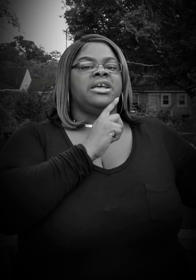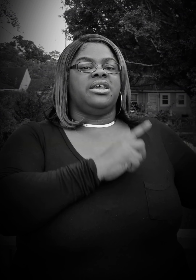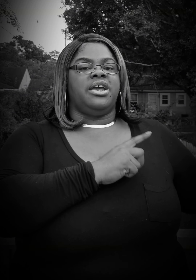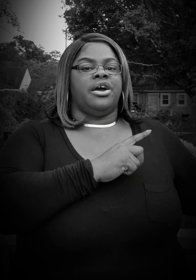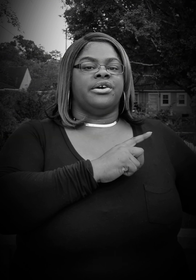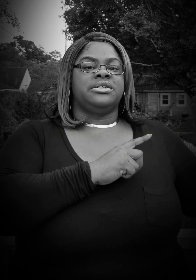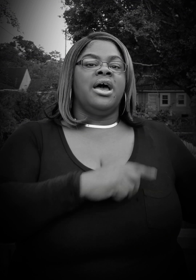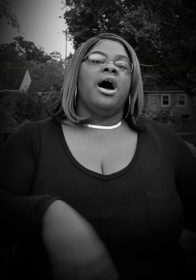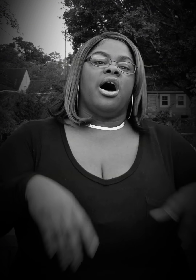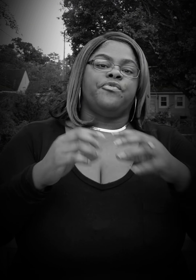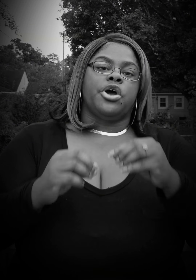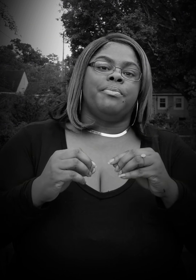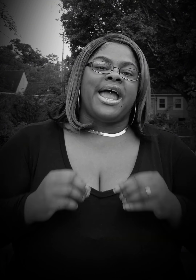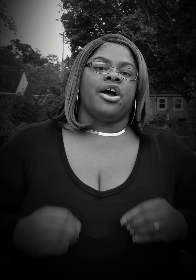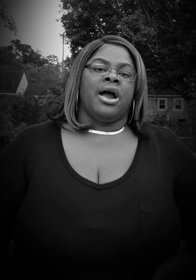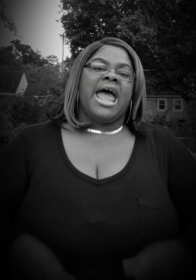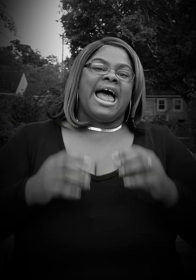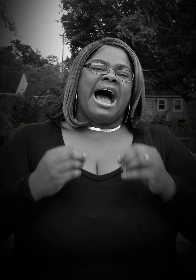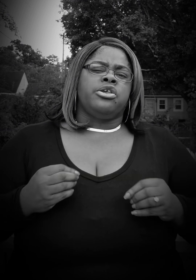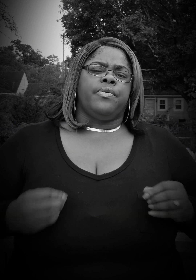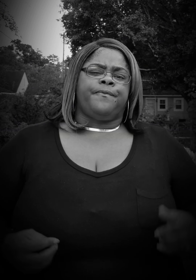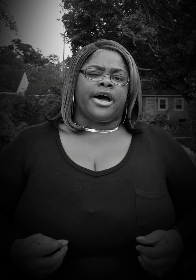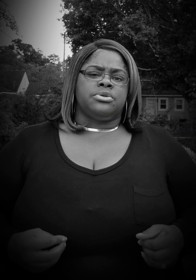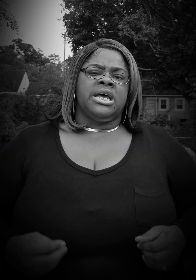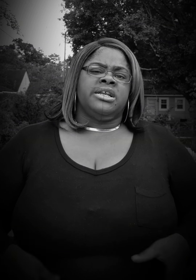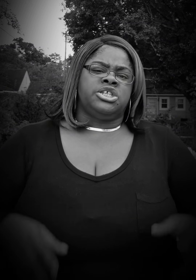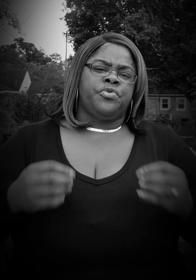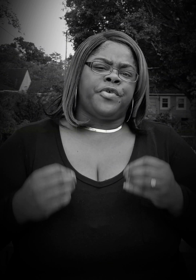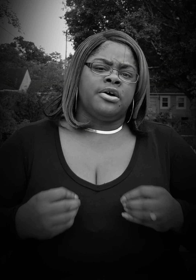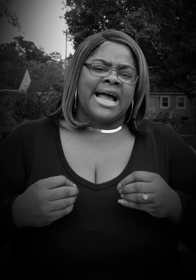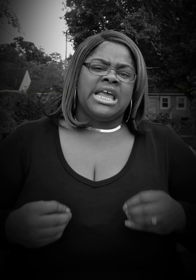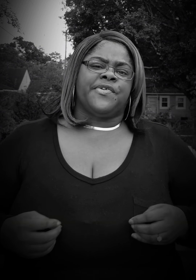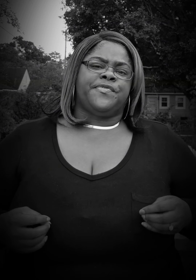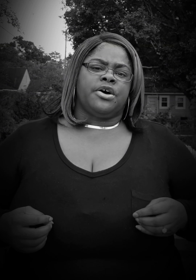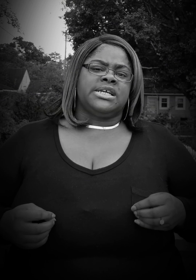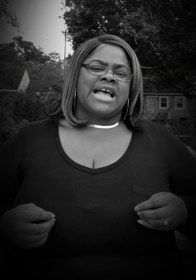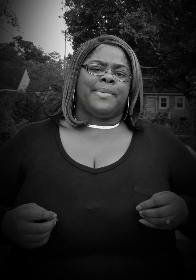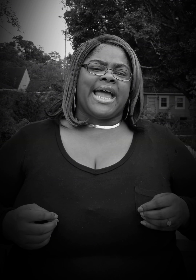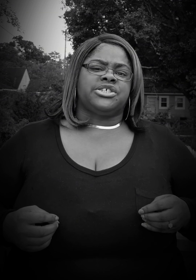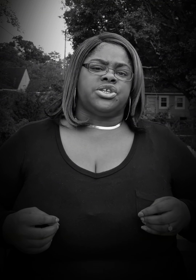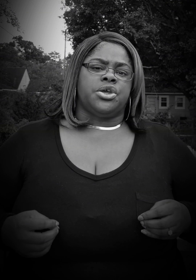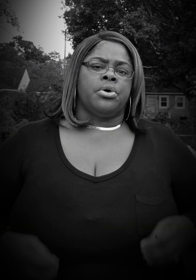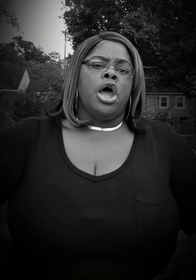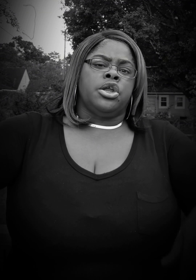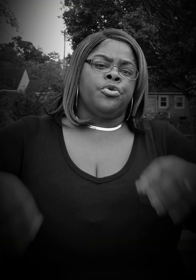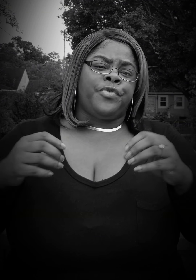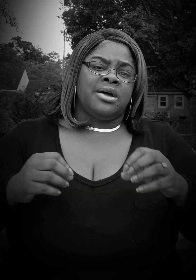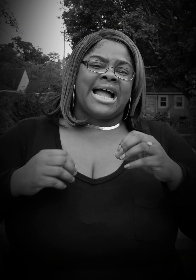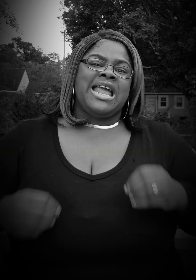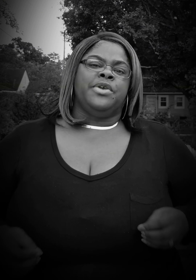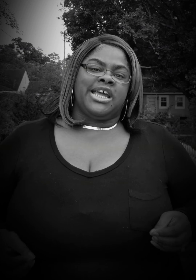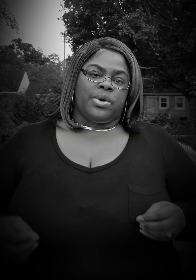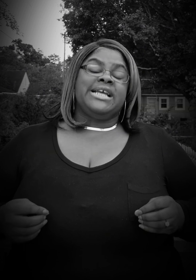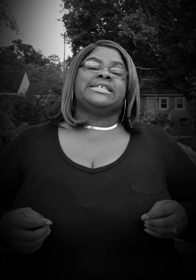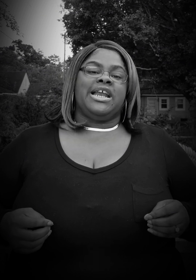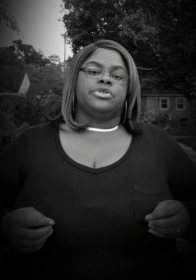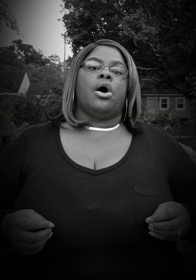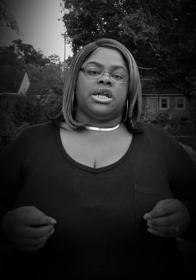years of your mayor and how you felt. Did you feel like he fulfilled his obligation to you? Do you feel like he did what he said he was going to